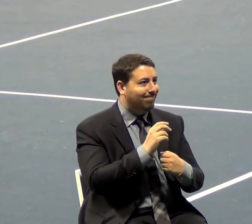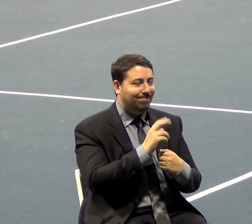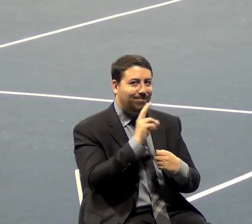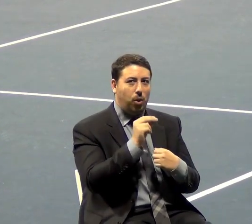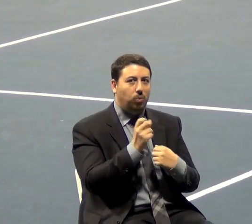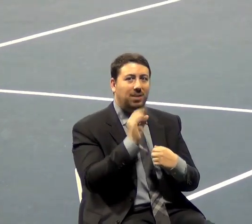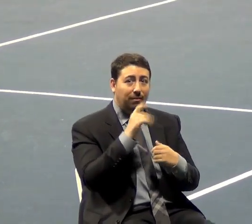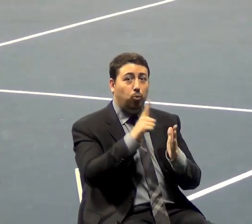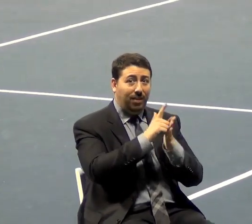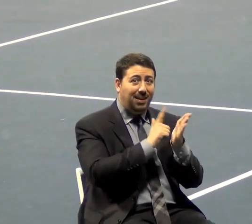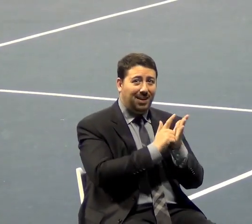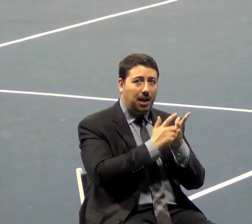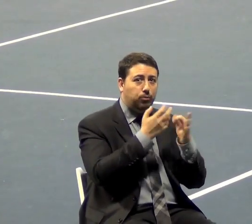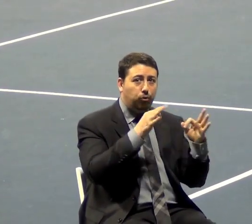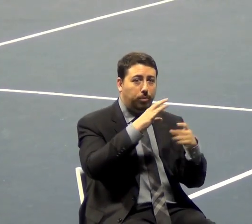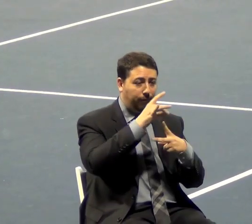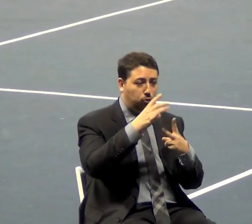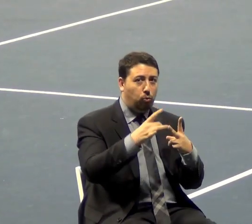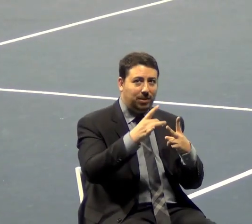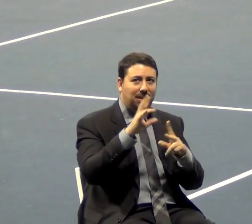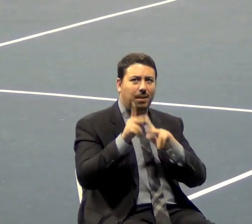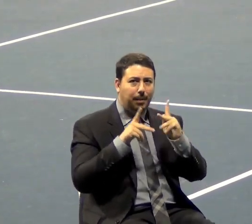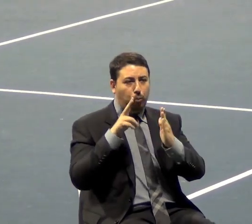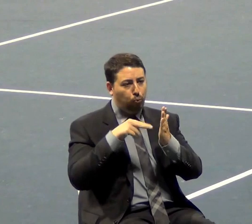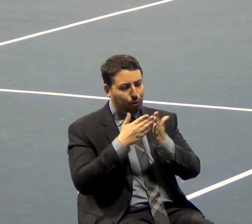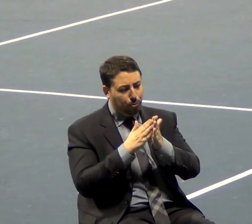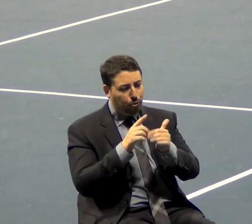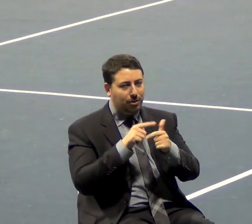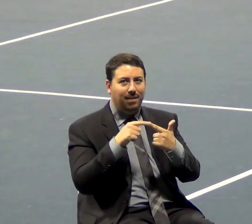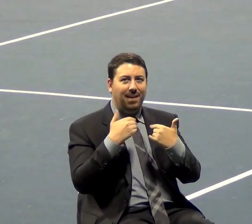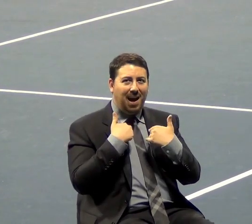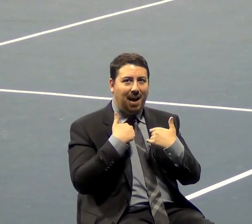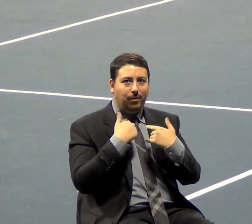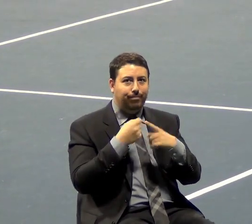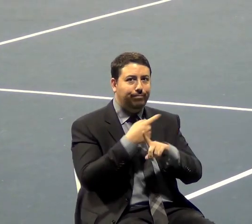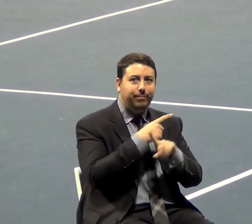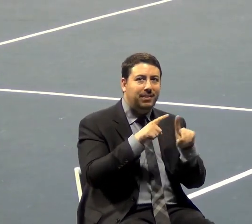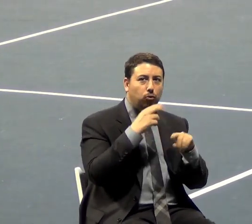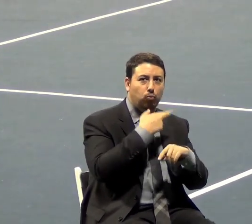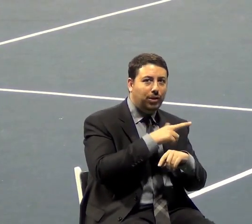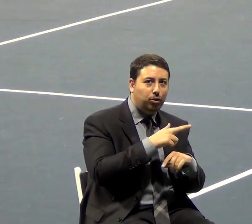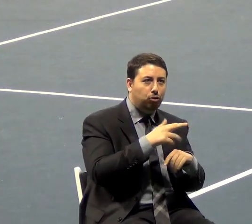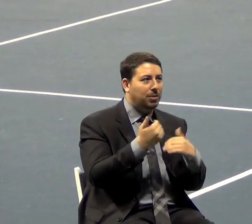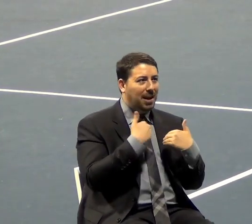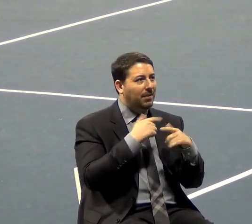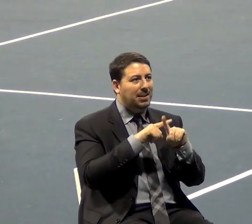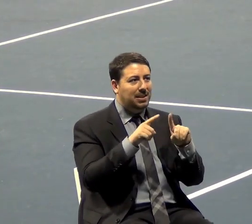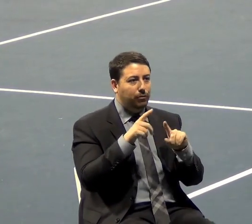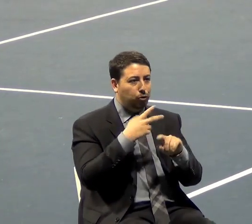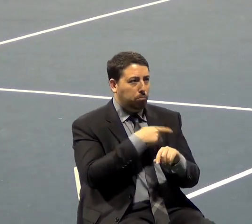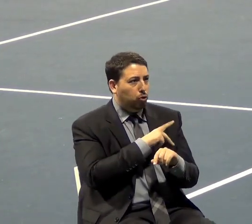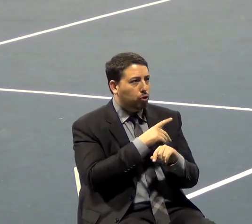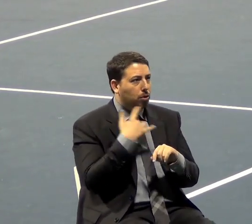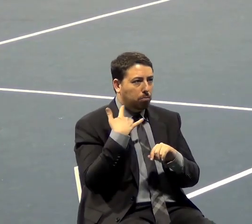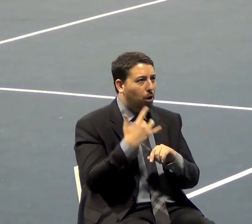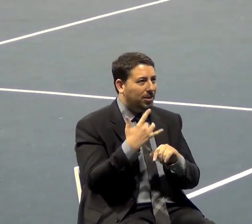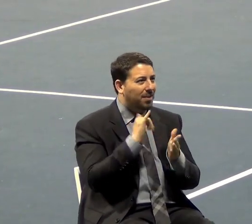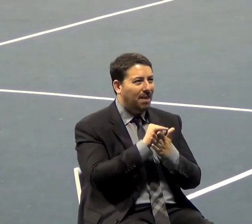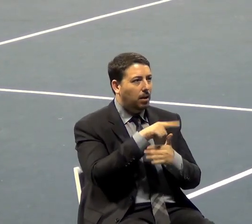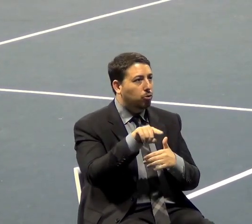legalize freedom of choice and people read books or have a different religion or have different practices, personal practice that you don't approve of, you